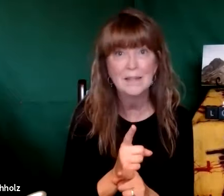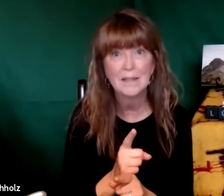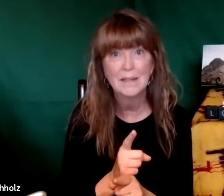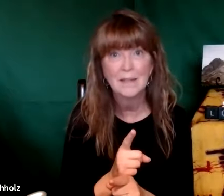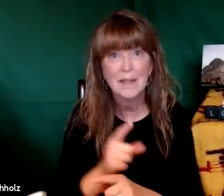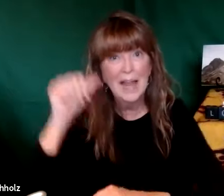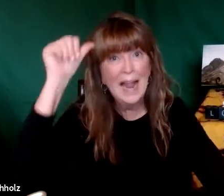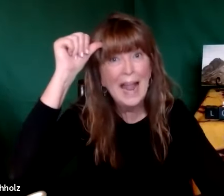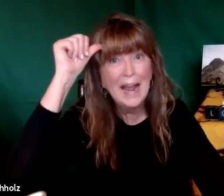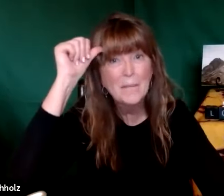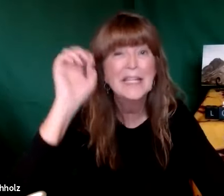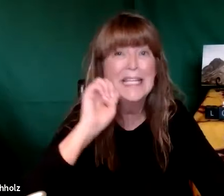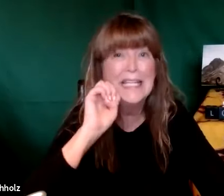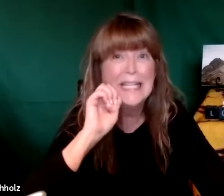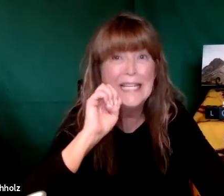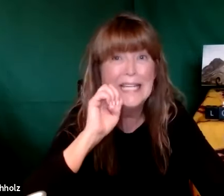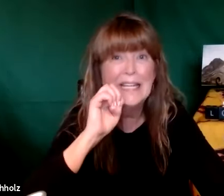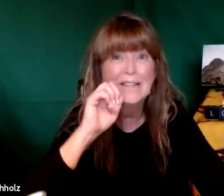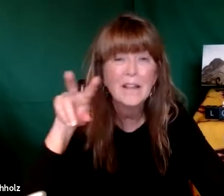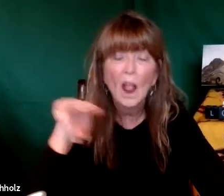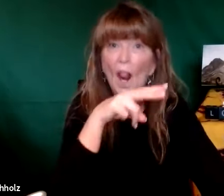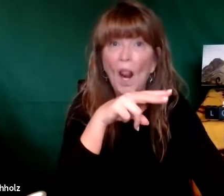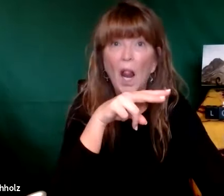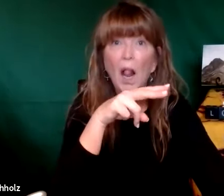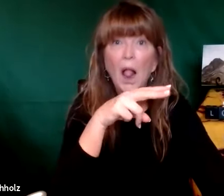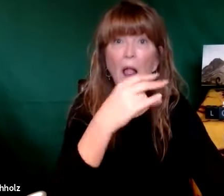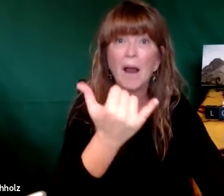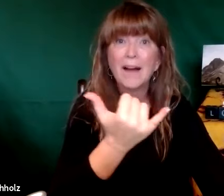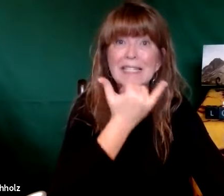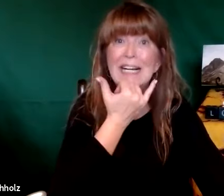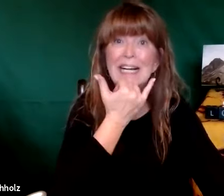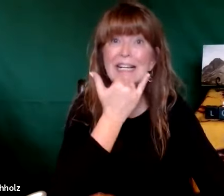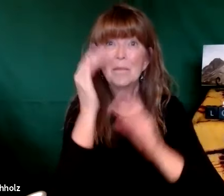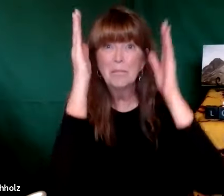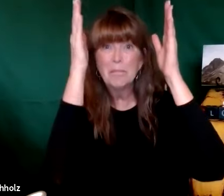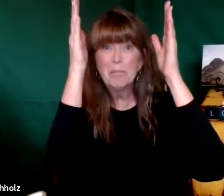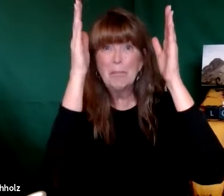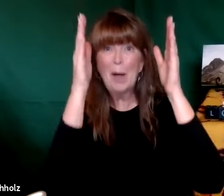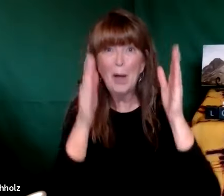and we tend to attend to them instead of god think about adam and eve they looked at the satan